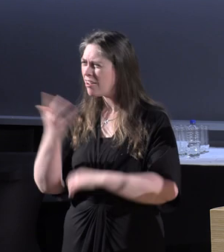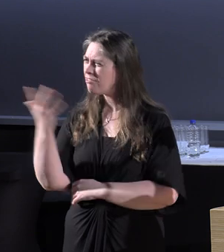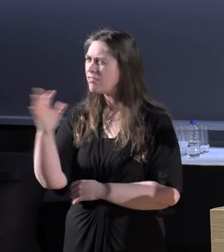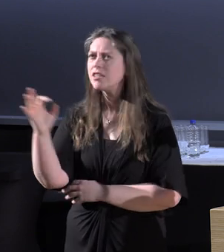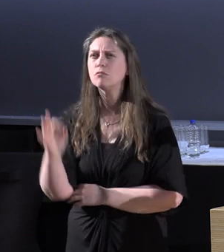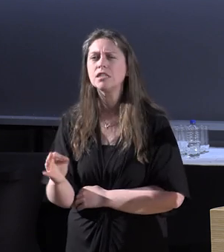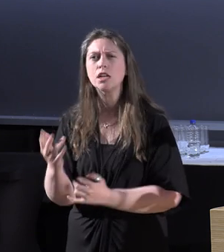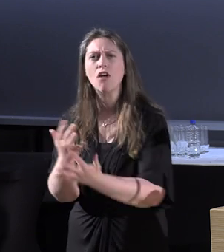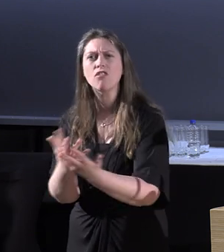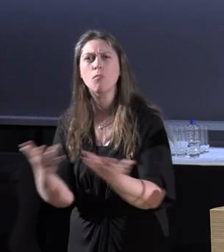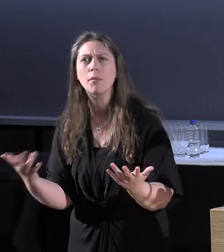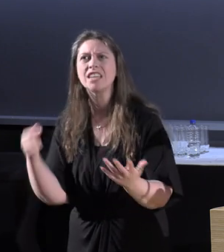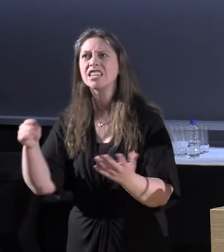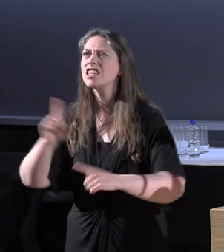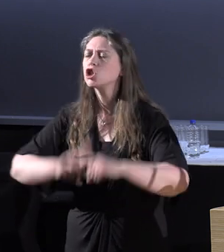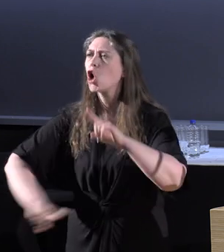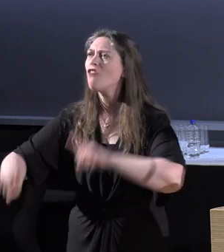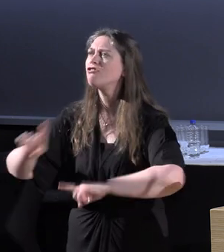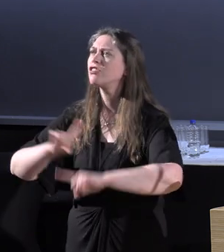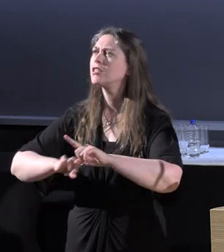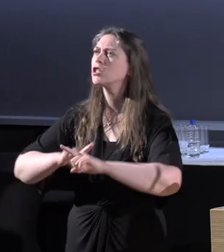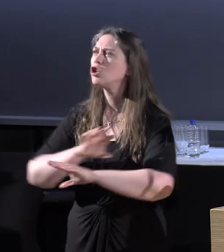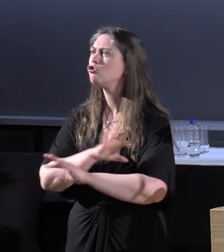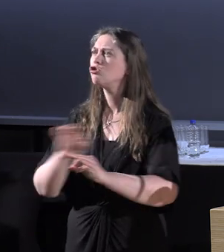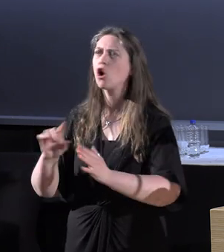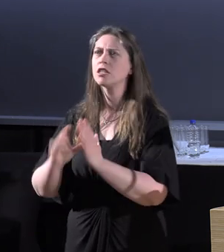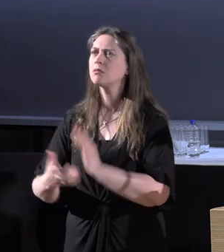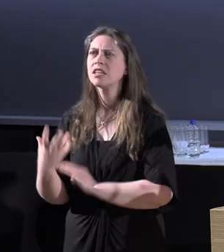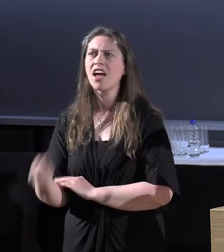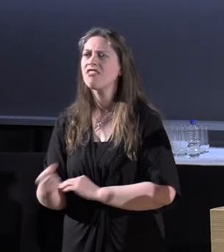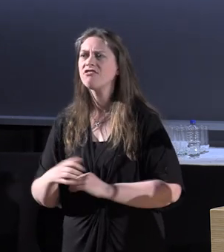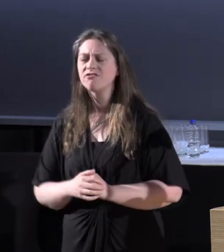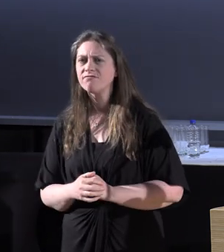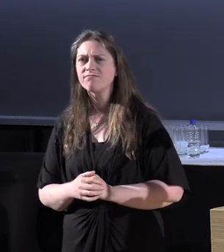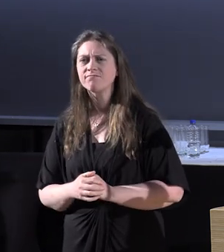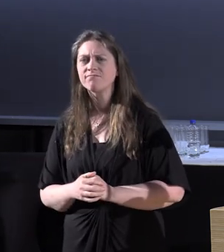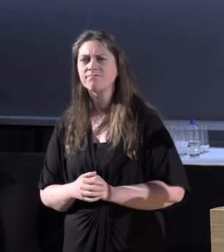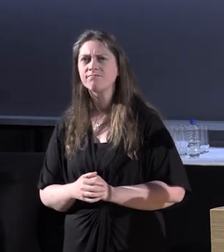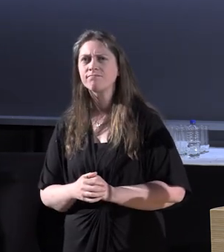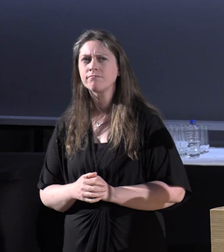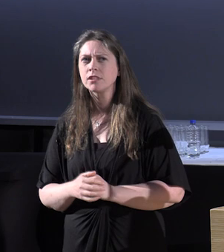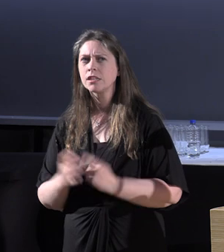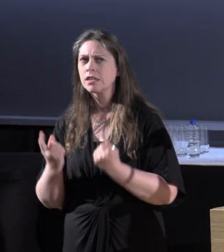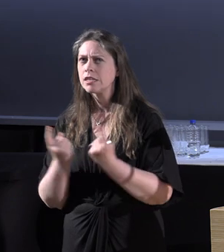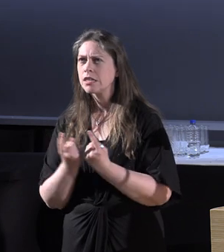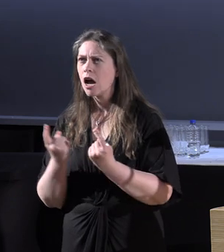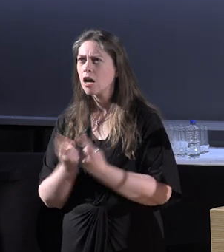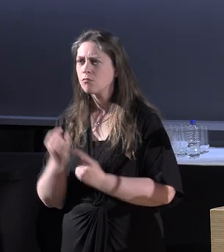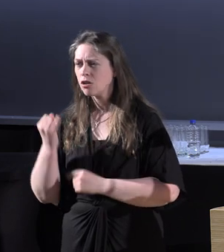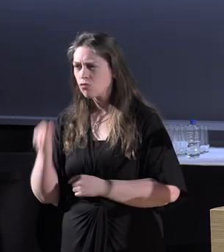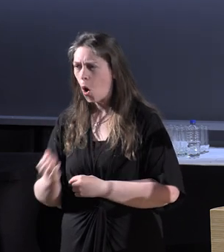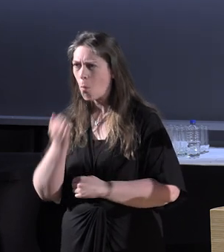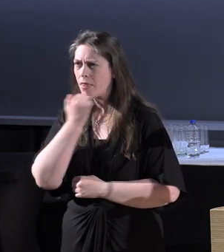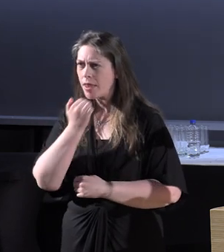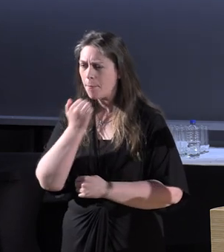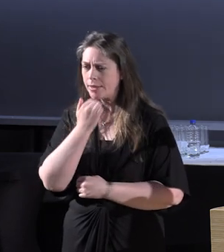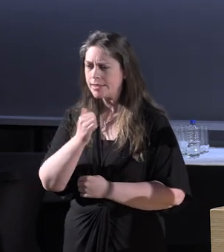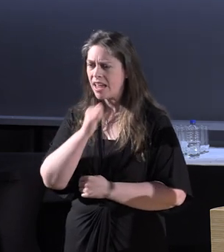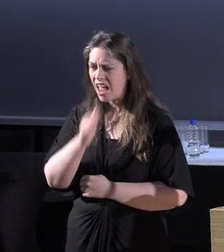% of the population at this conference do not have a disability. There is something wrong with those numbers.